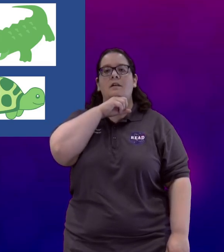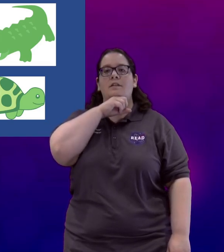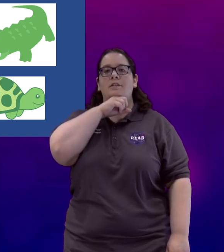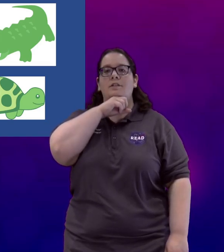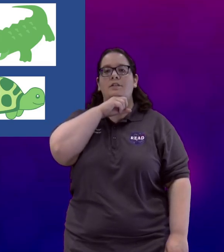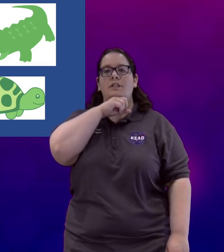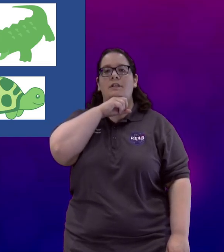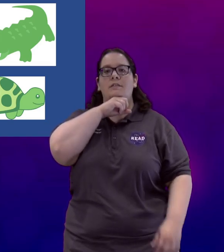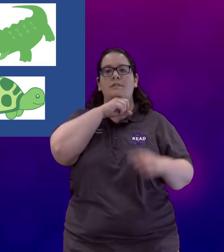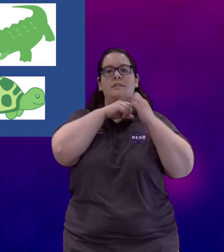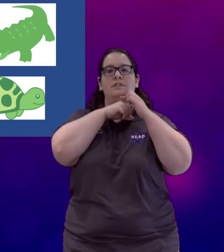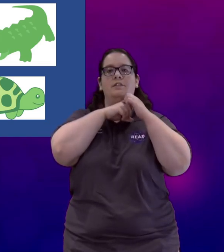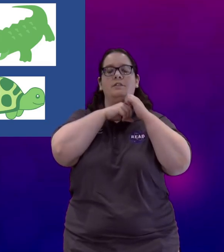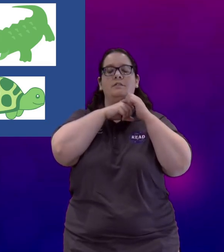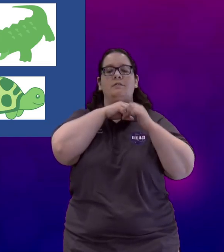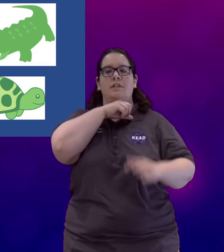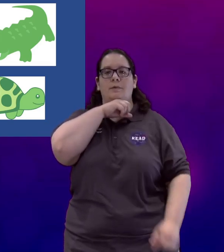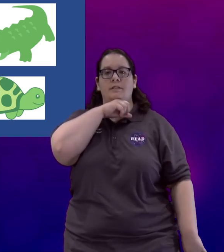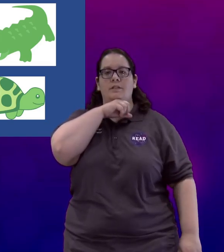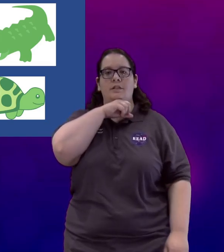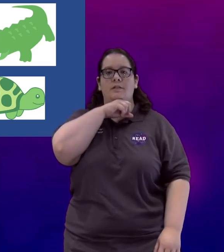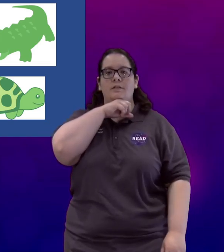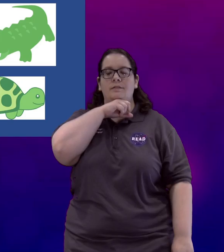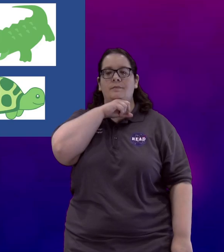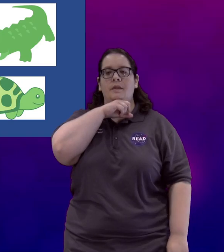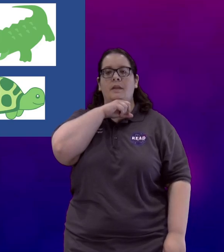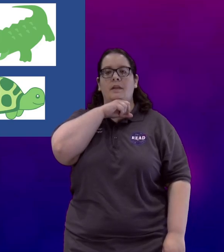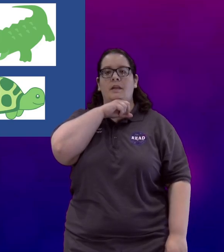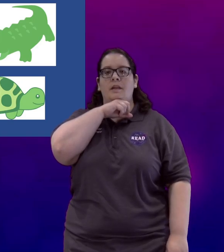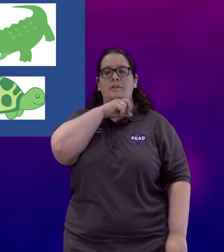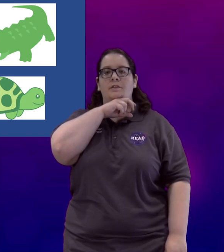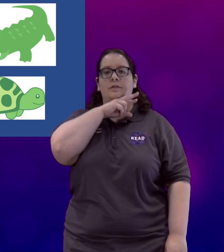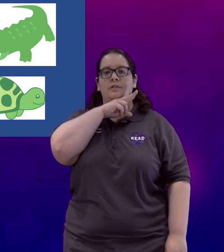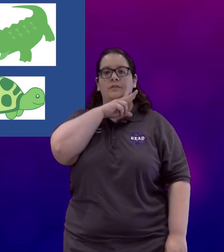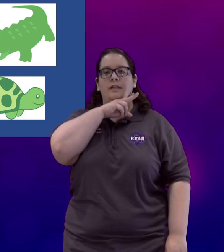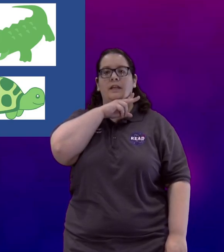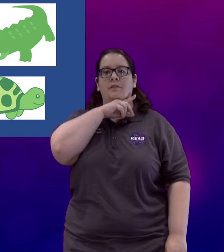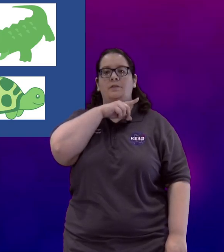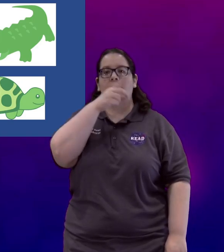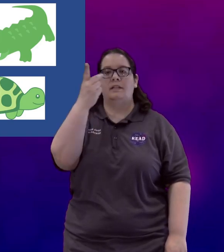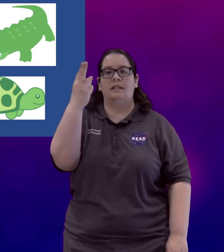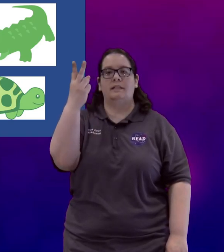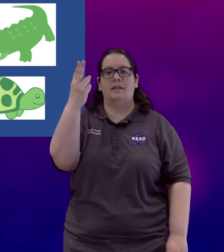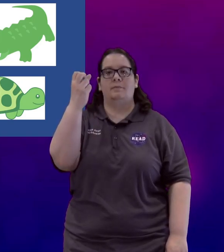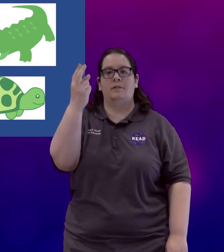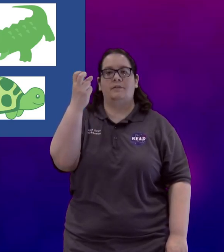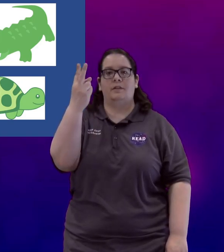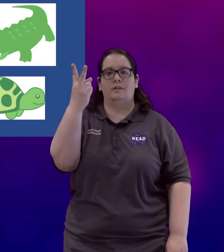under your chin. Just let your chin rest on your knuckles and you're going to flick out your index and middle finger.